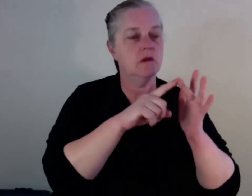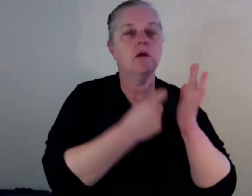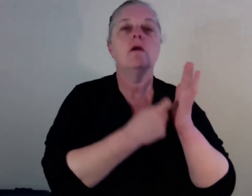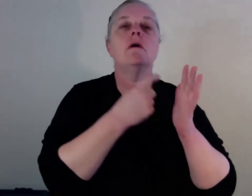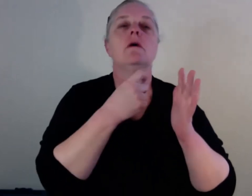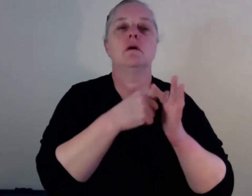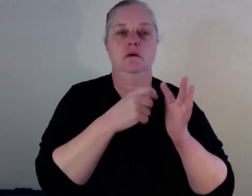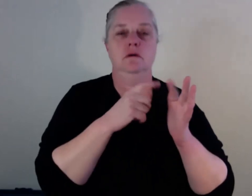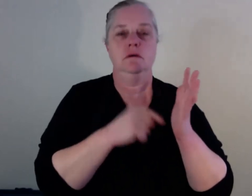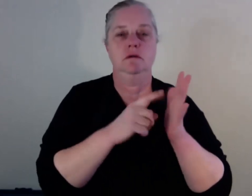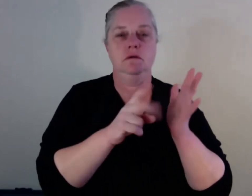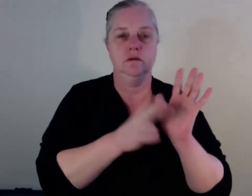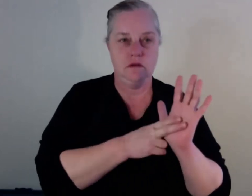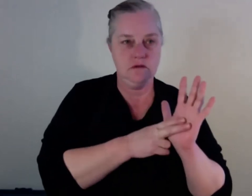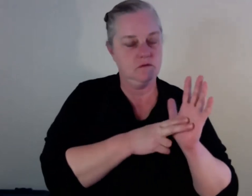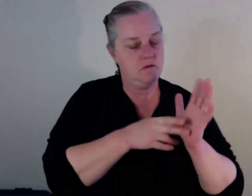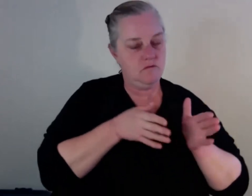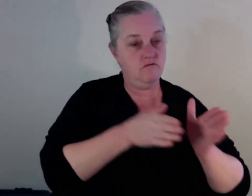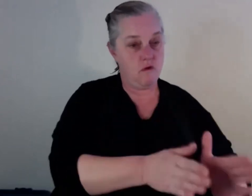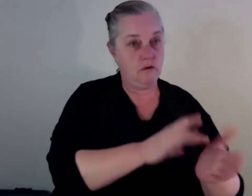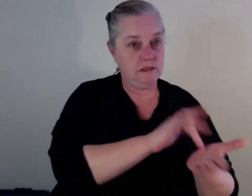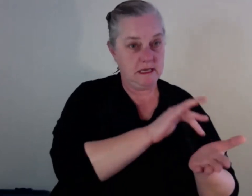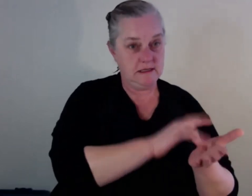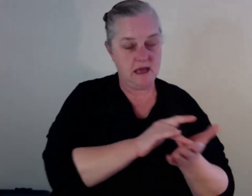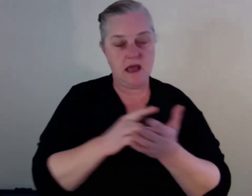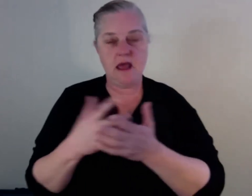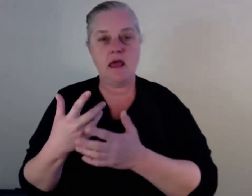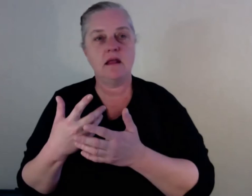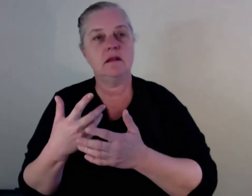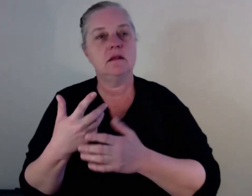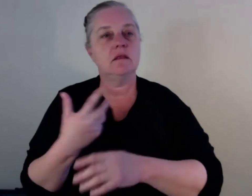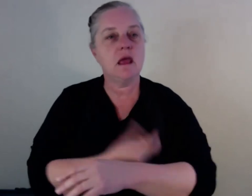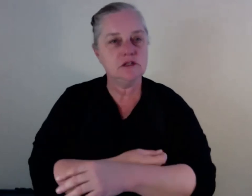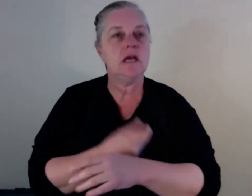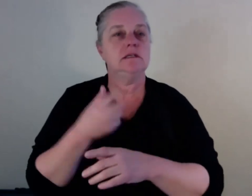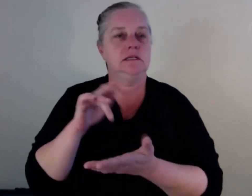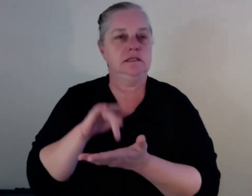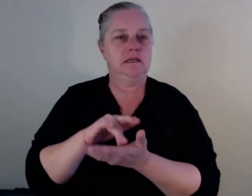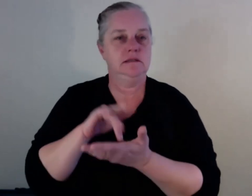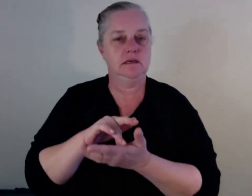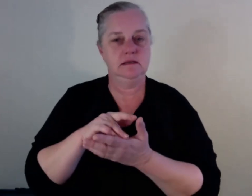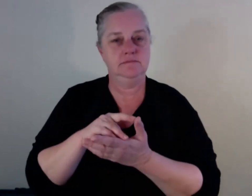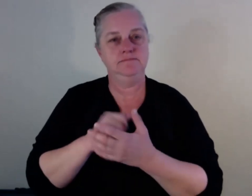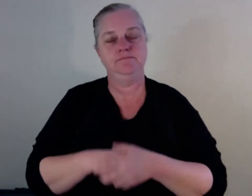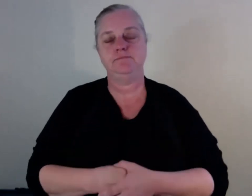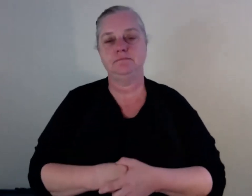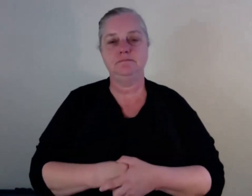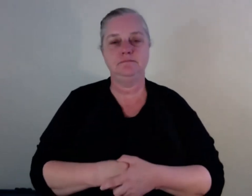Centre. Thank you very much. Thanks so much, Kevin. And Bas, you're our final person to introduce